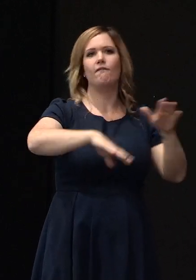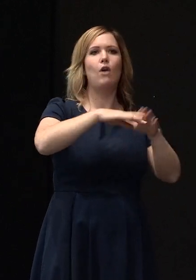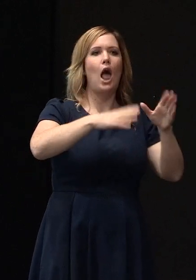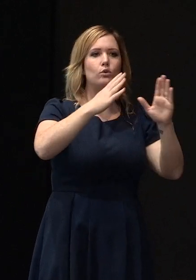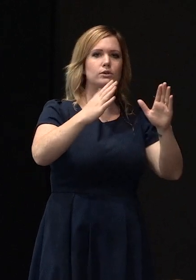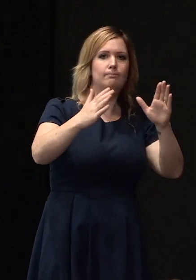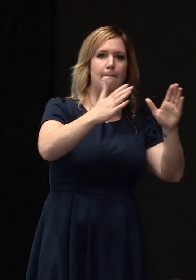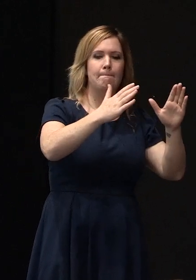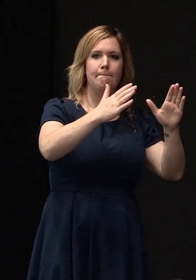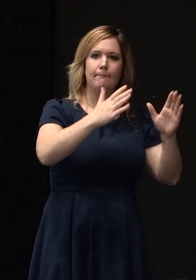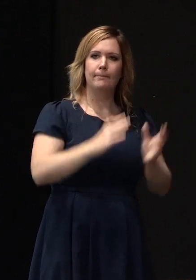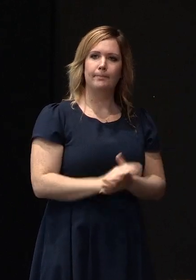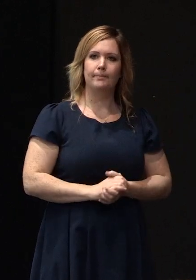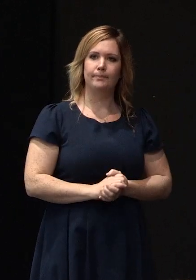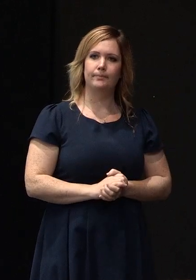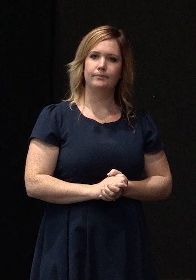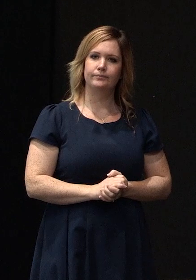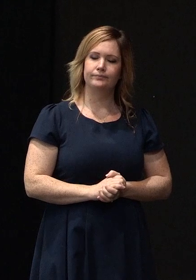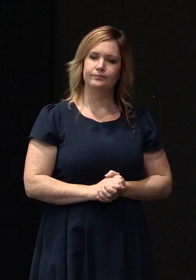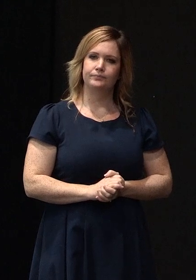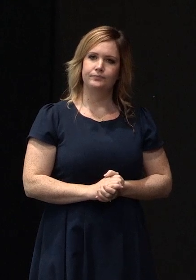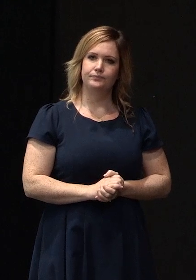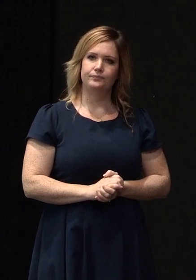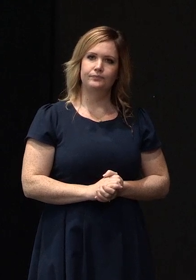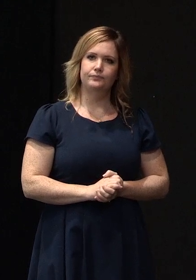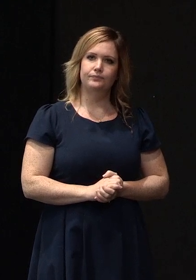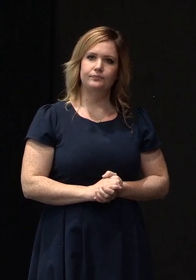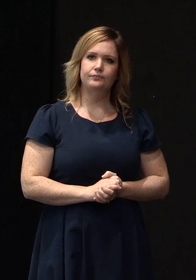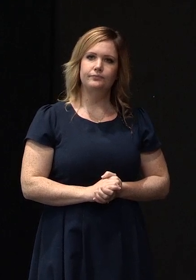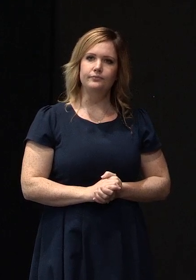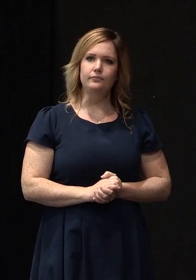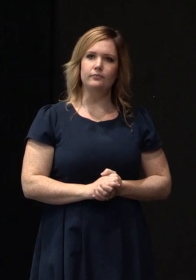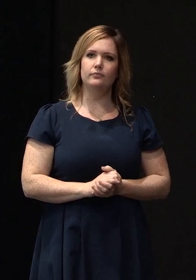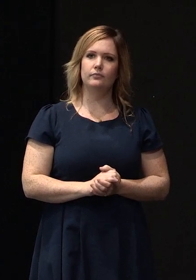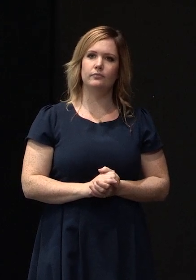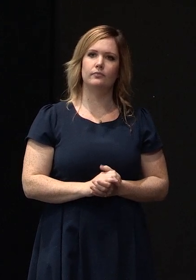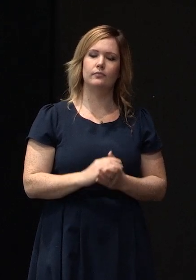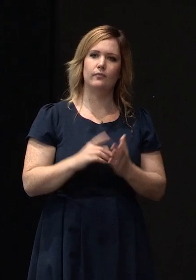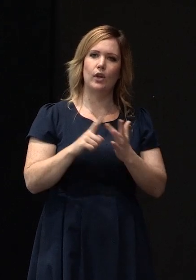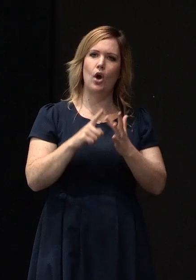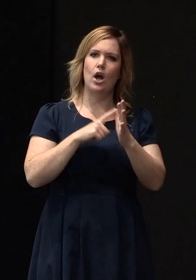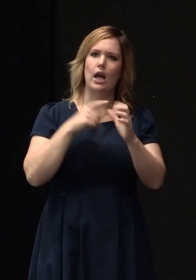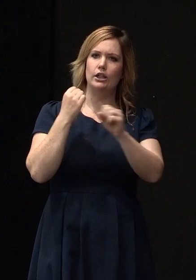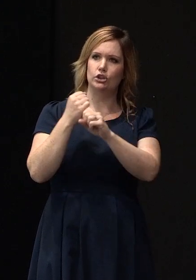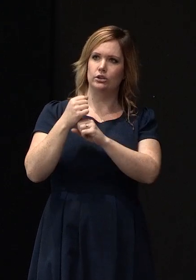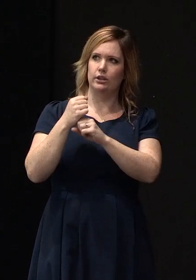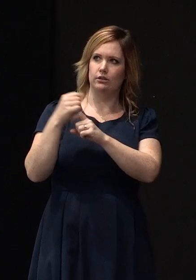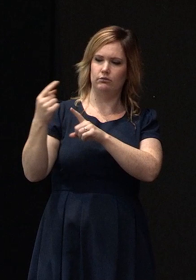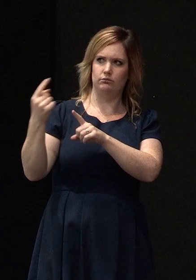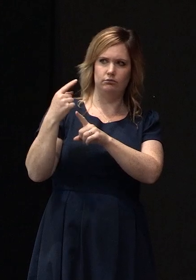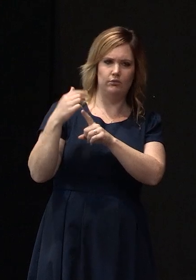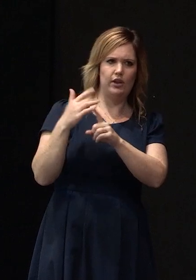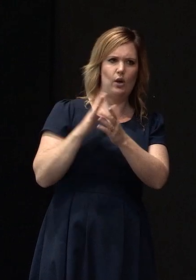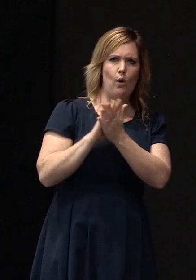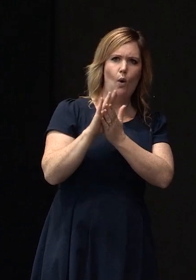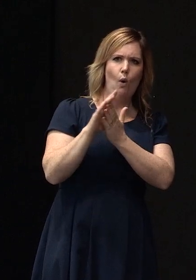but at the last symposium here via IAG Hawkins said to us I was quite interested to